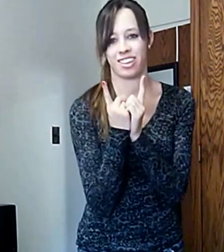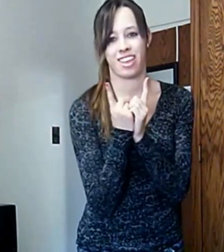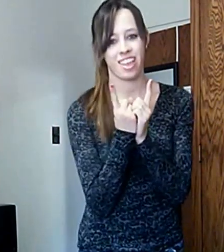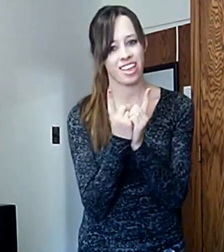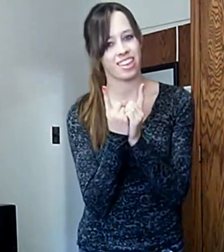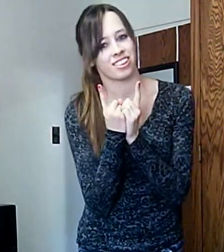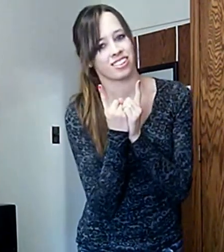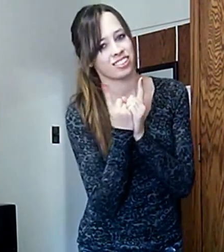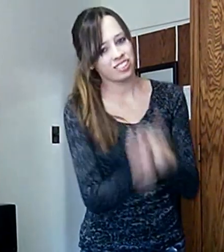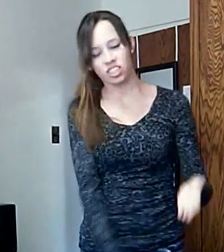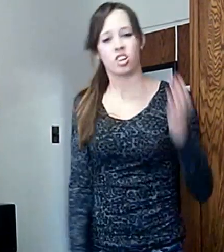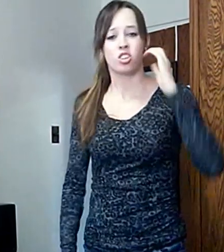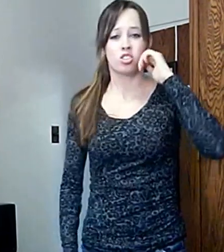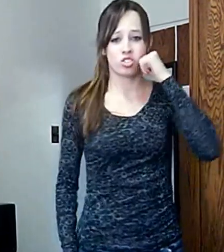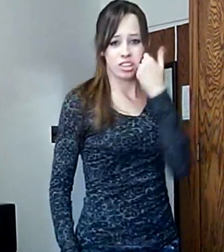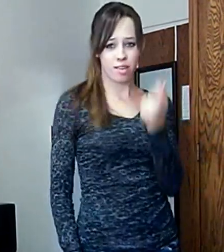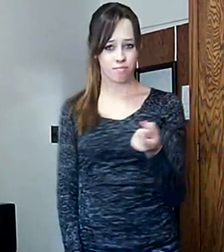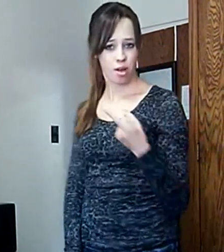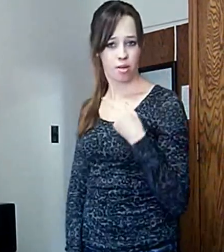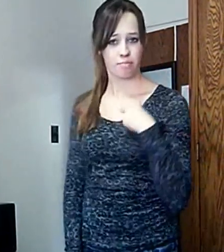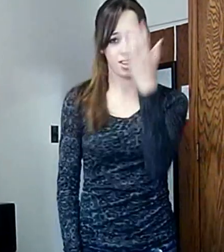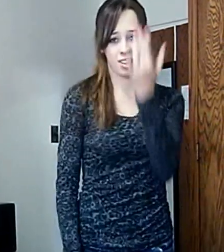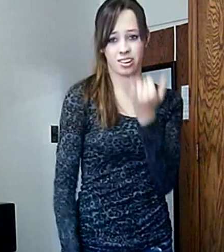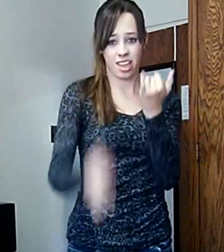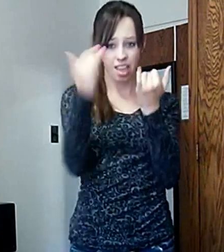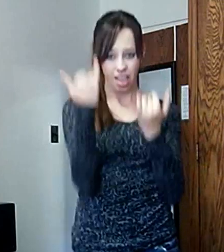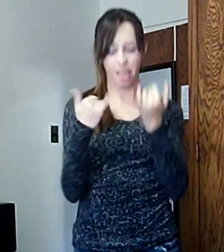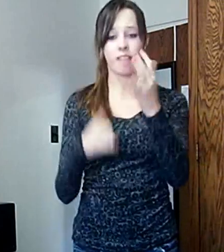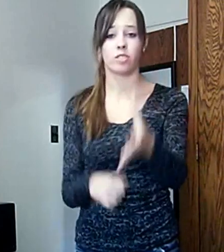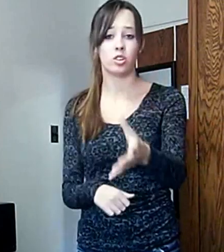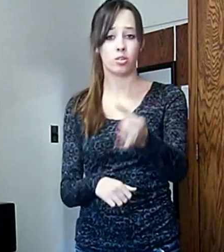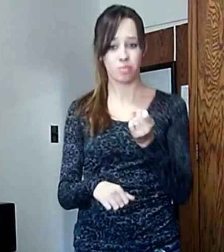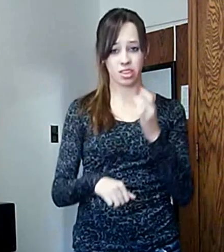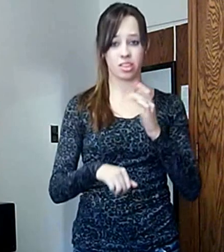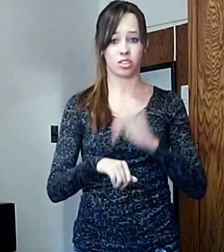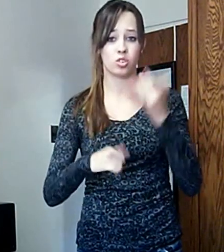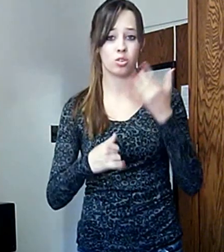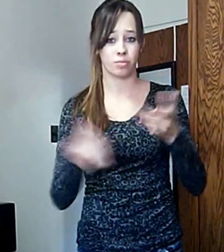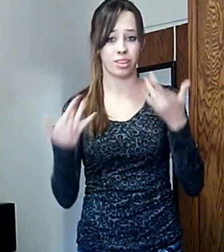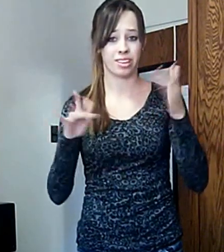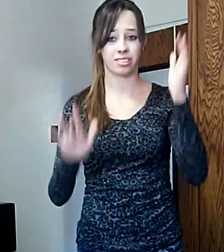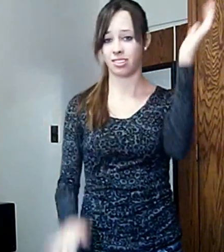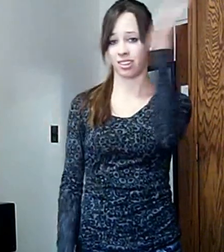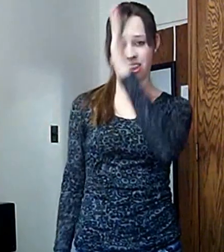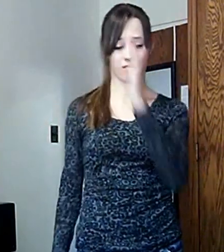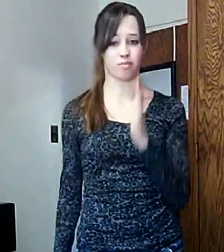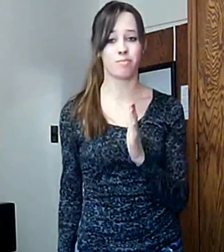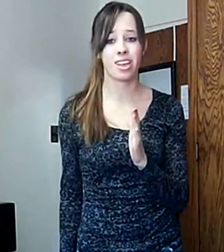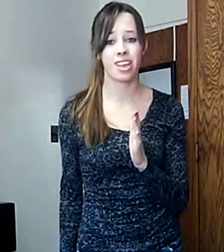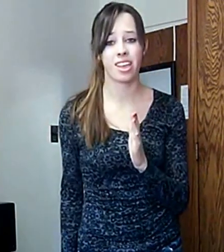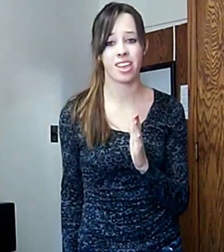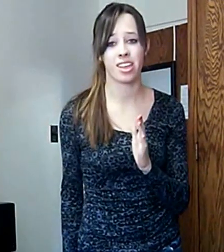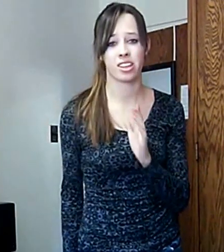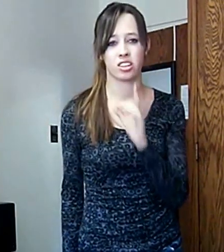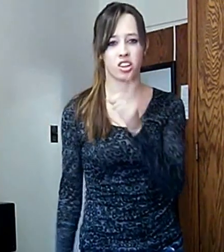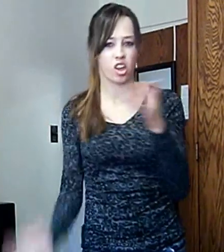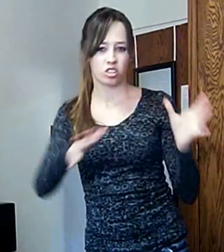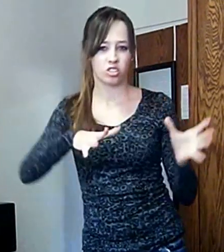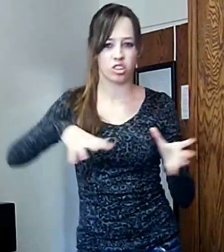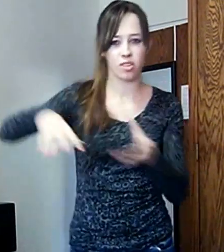in So shame on me now, blew me to places I've never been Till